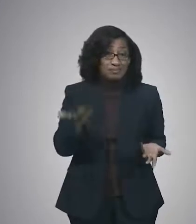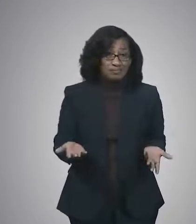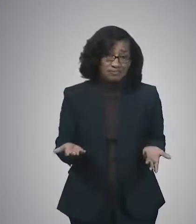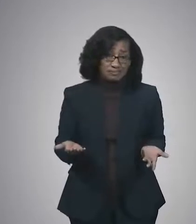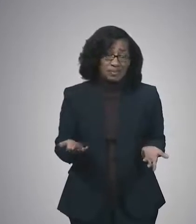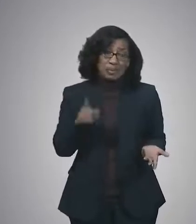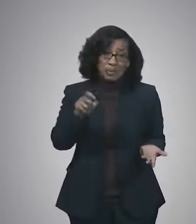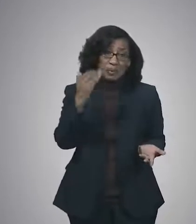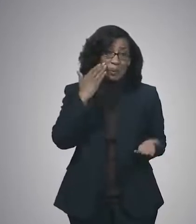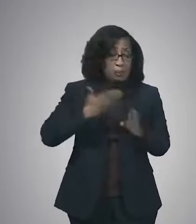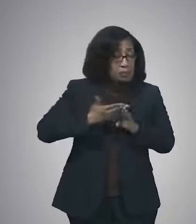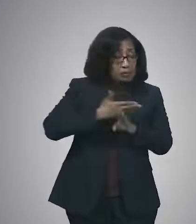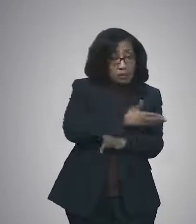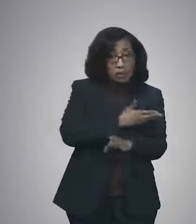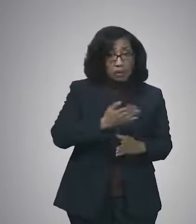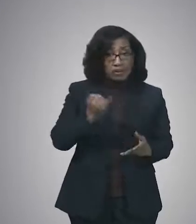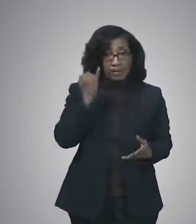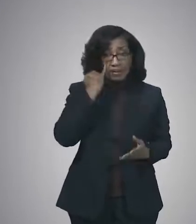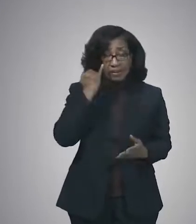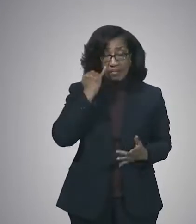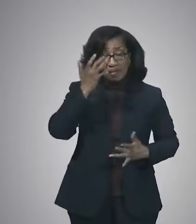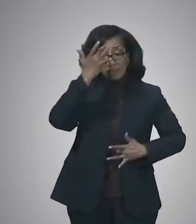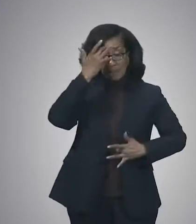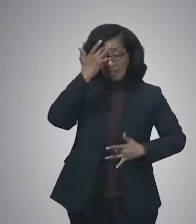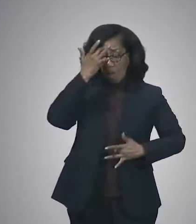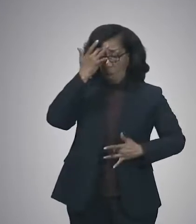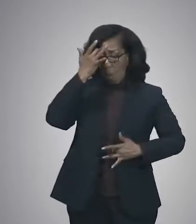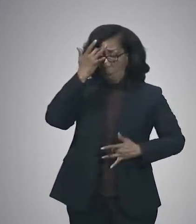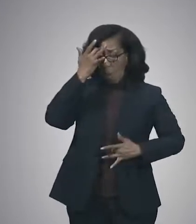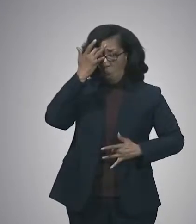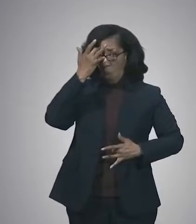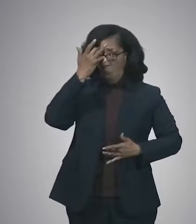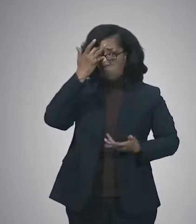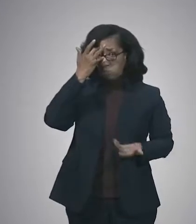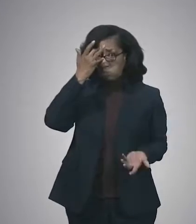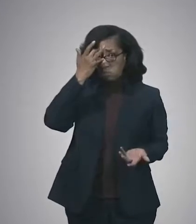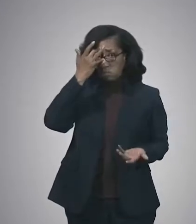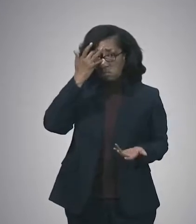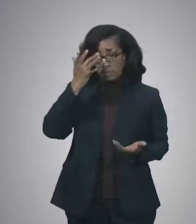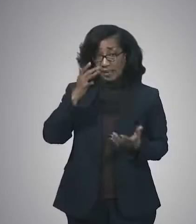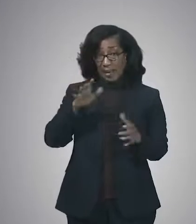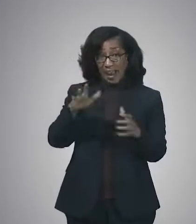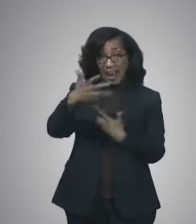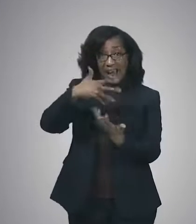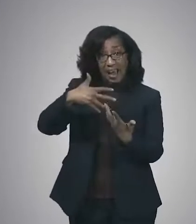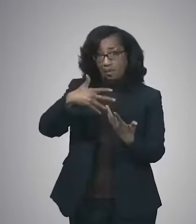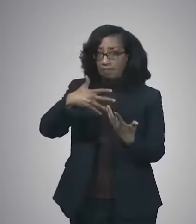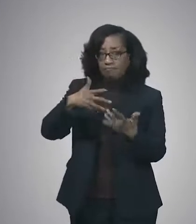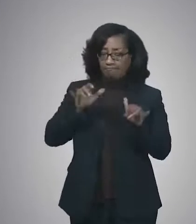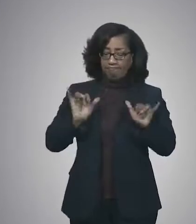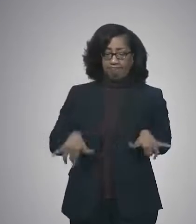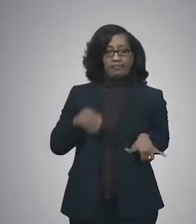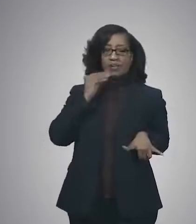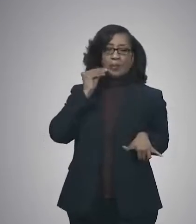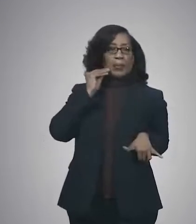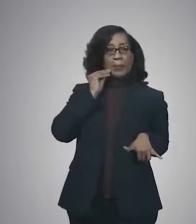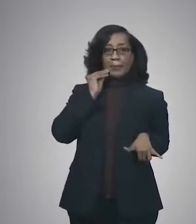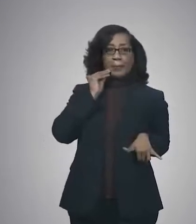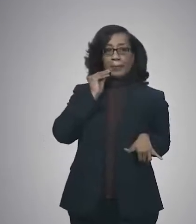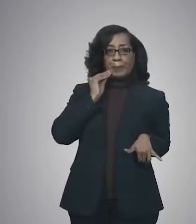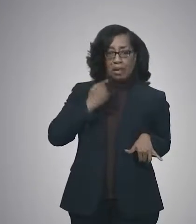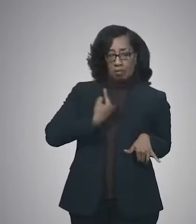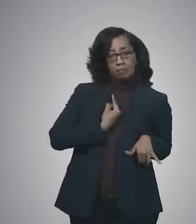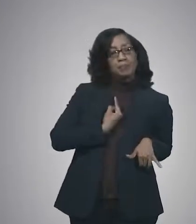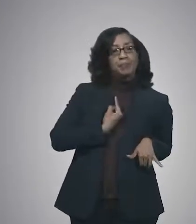to know if you're positive, because if you are positive for COVID, then you know you should be staying home, away from other people,